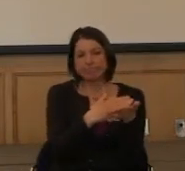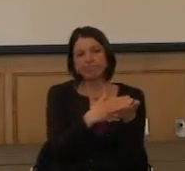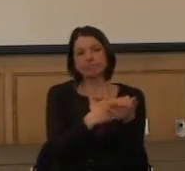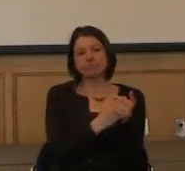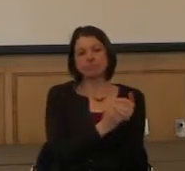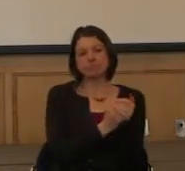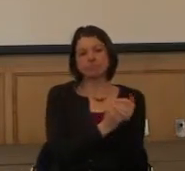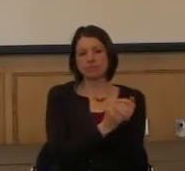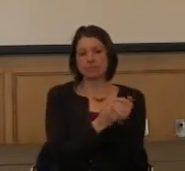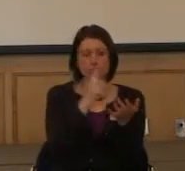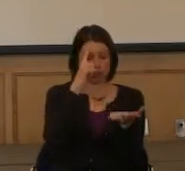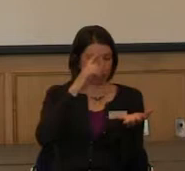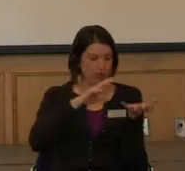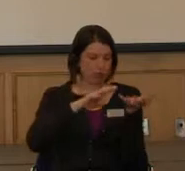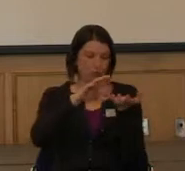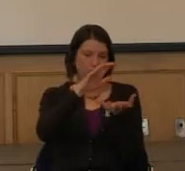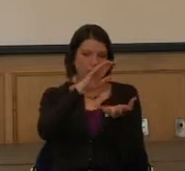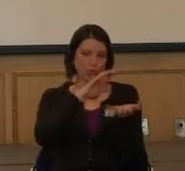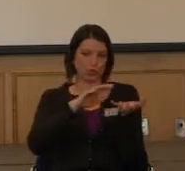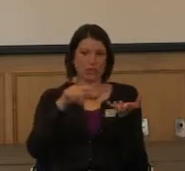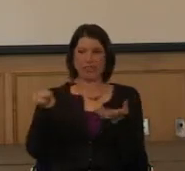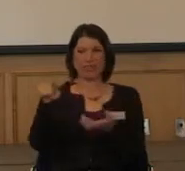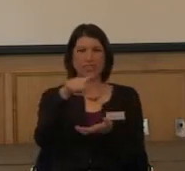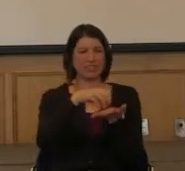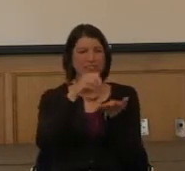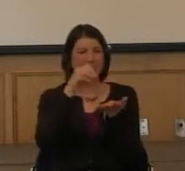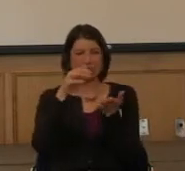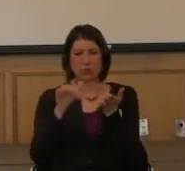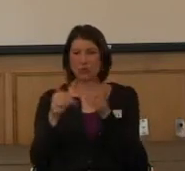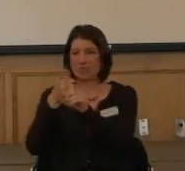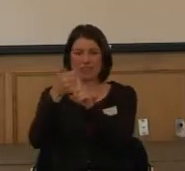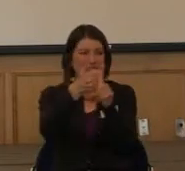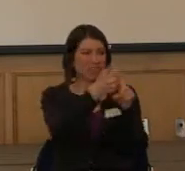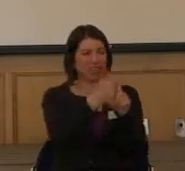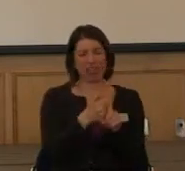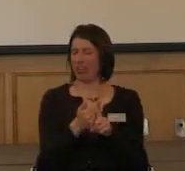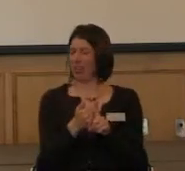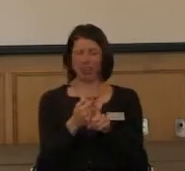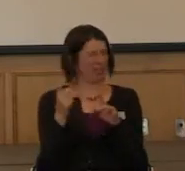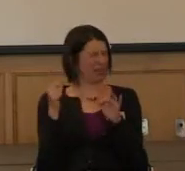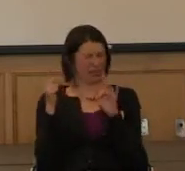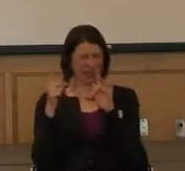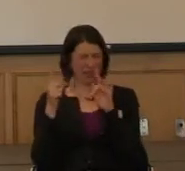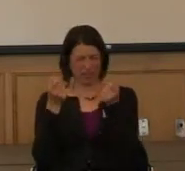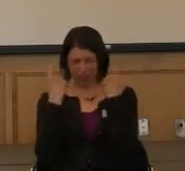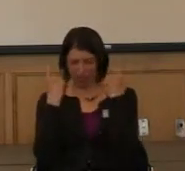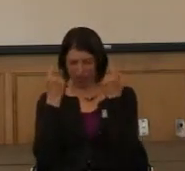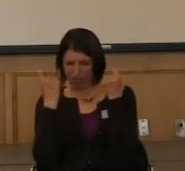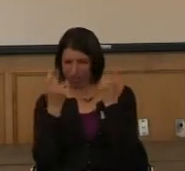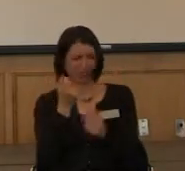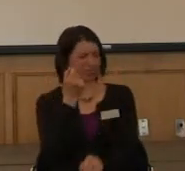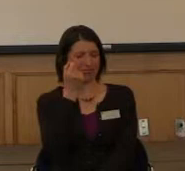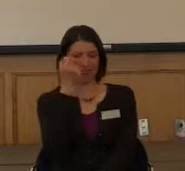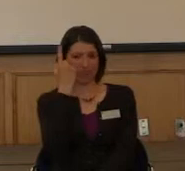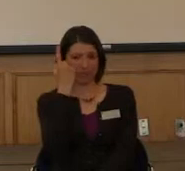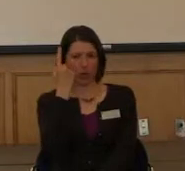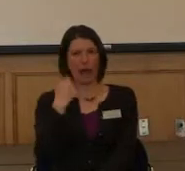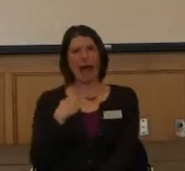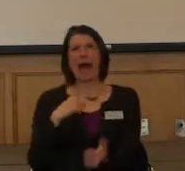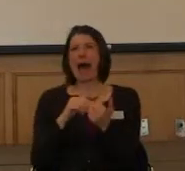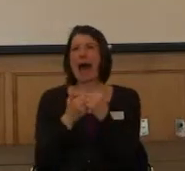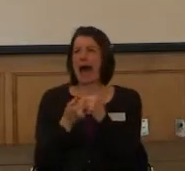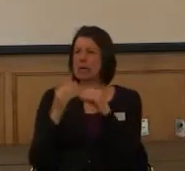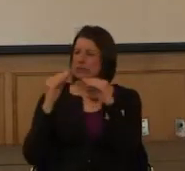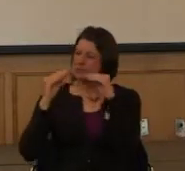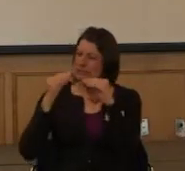very confusing. And the students are, you know, they get lost. And so I was trying to find different ways to present that material.